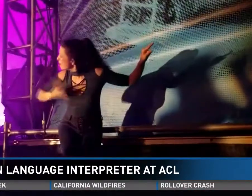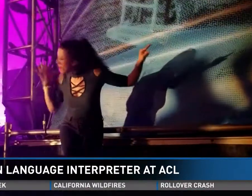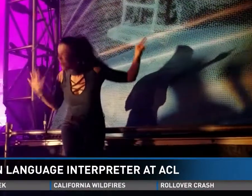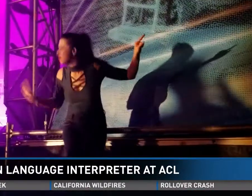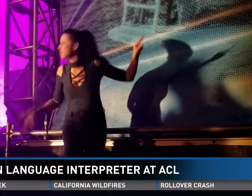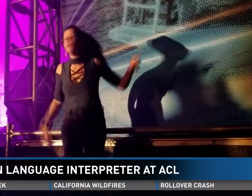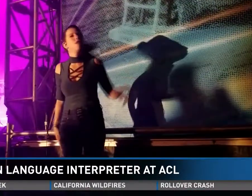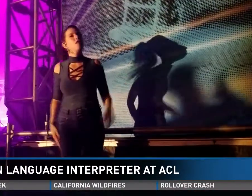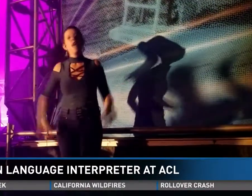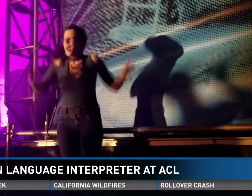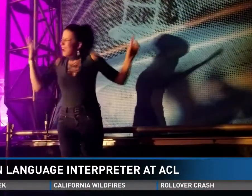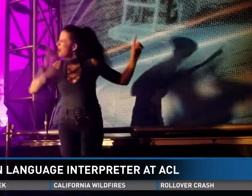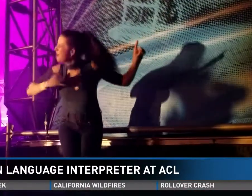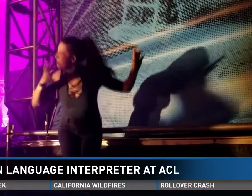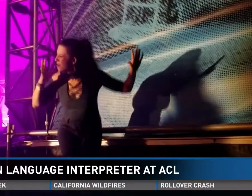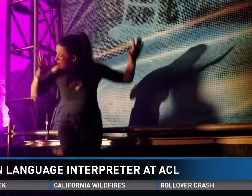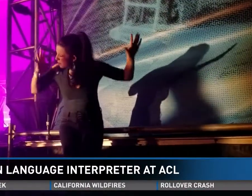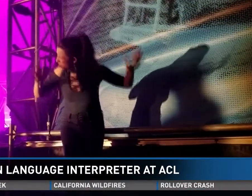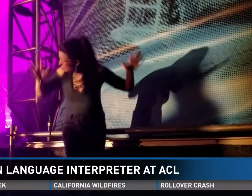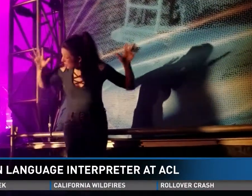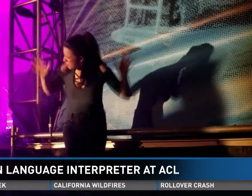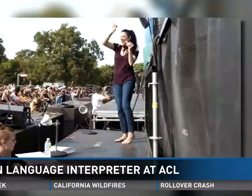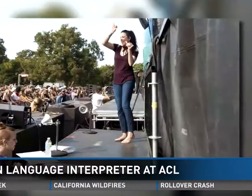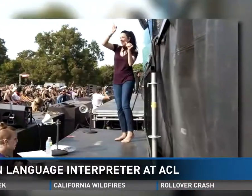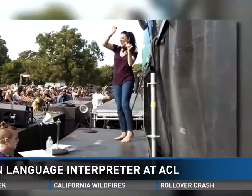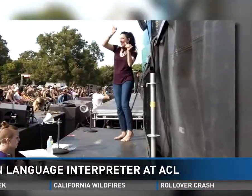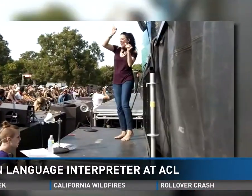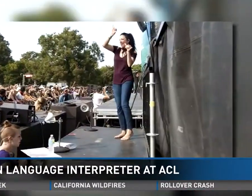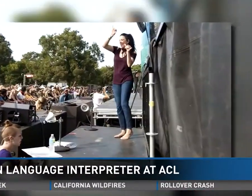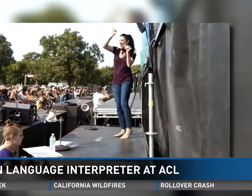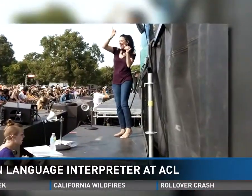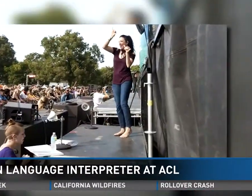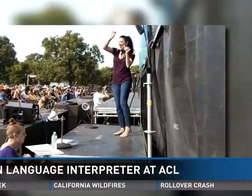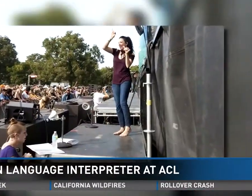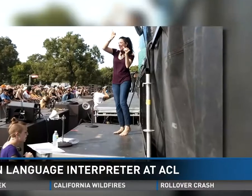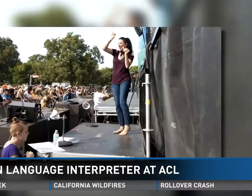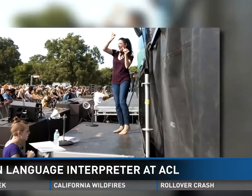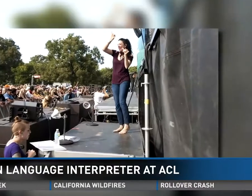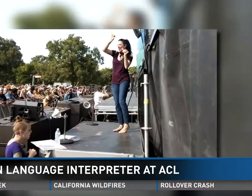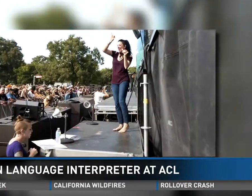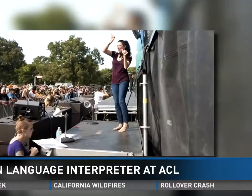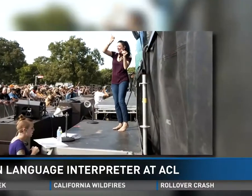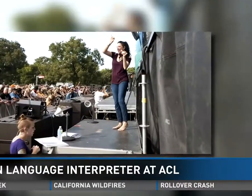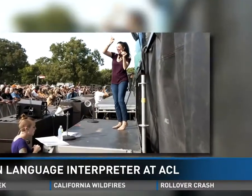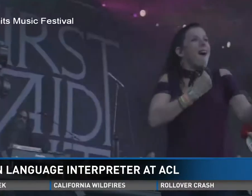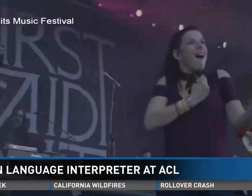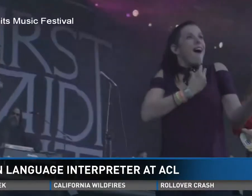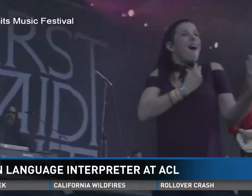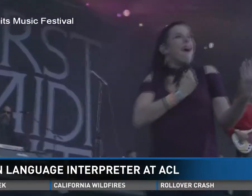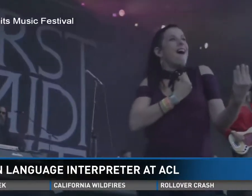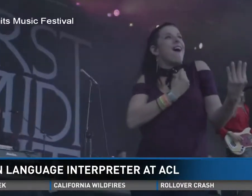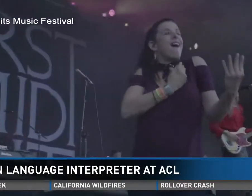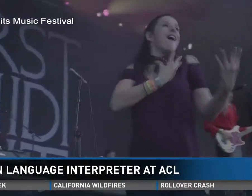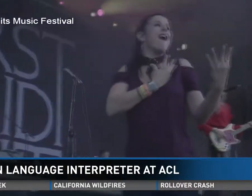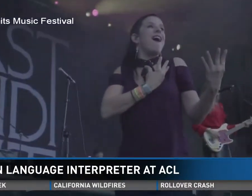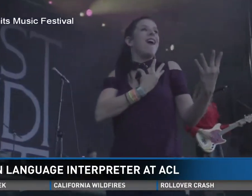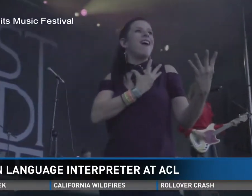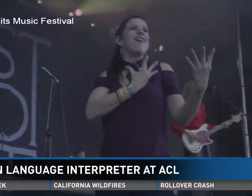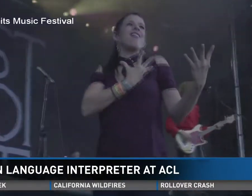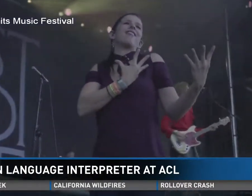music as listeners. Jo also has a so-called feeder down below her stage in case a technical issue prevents Jo from hearing